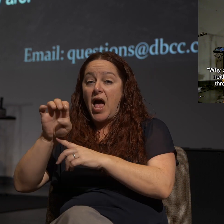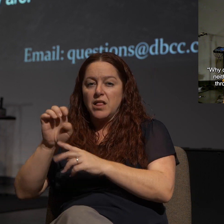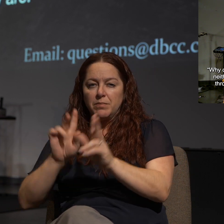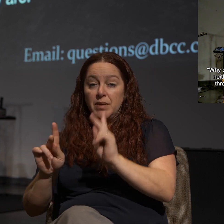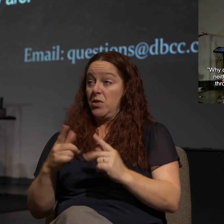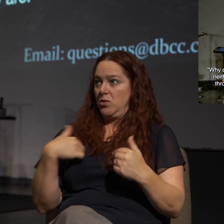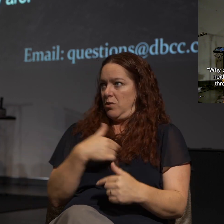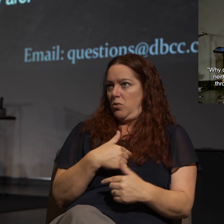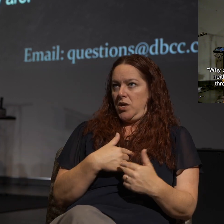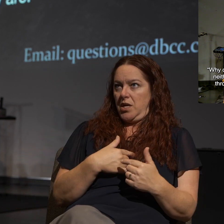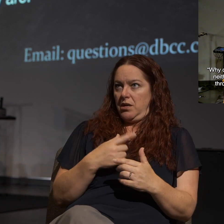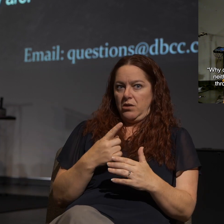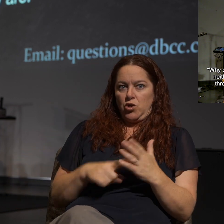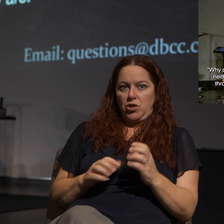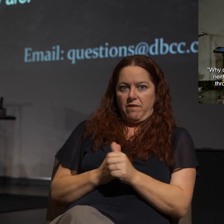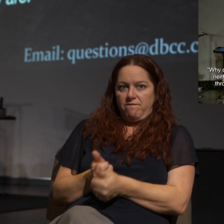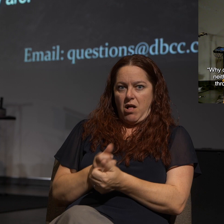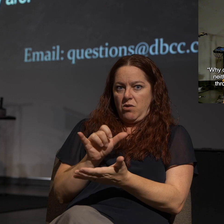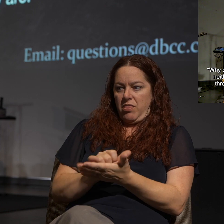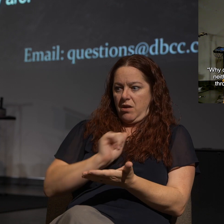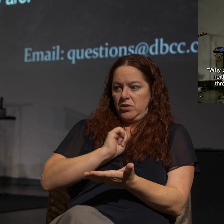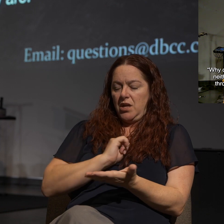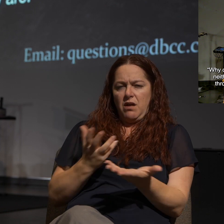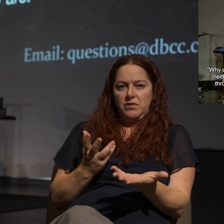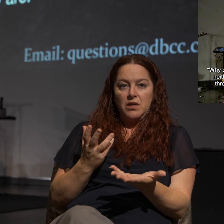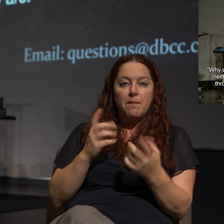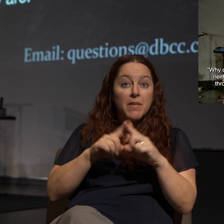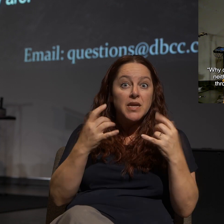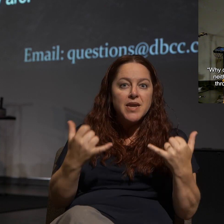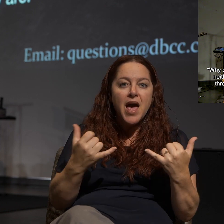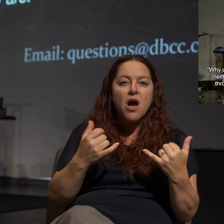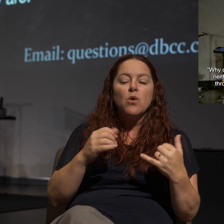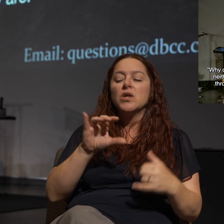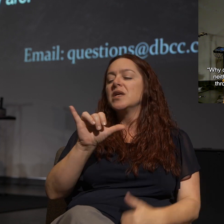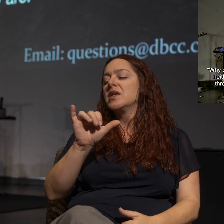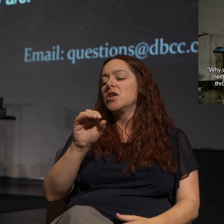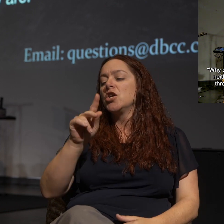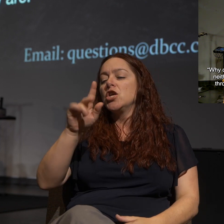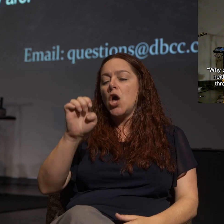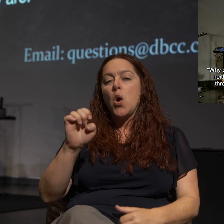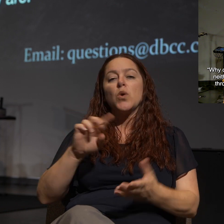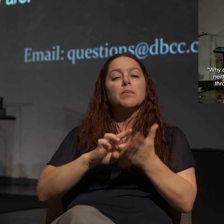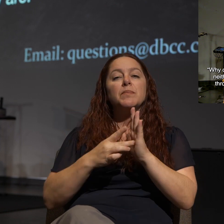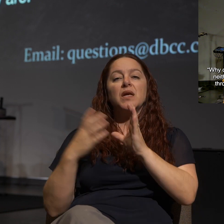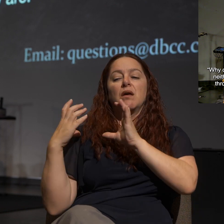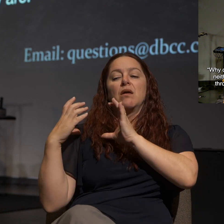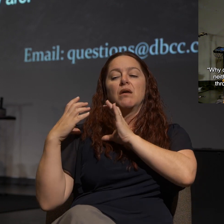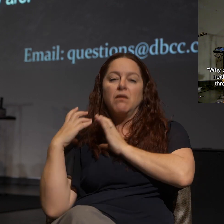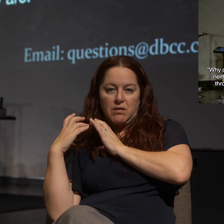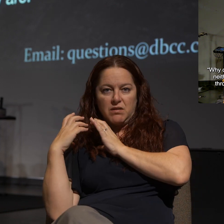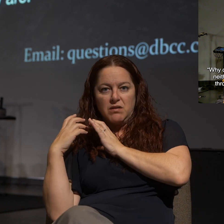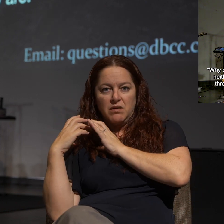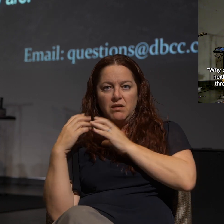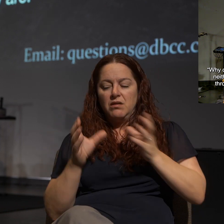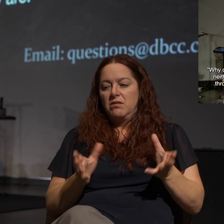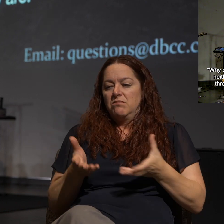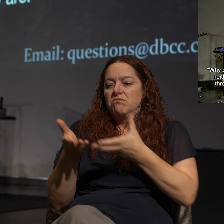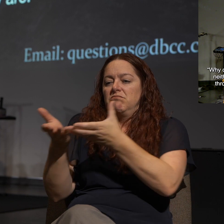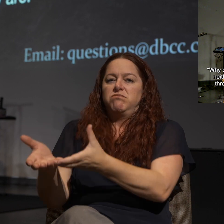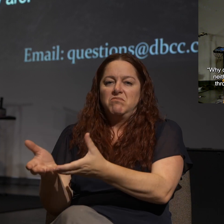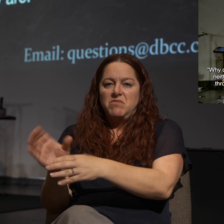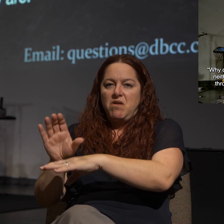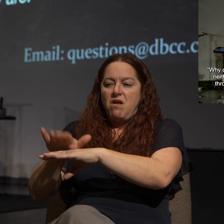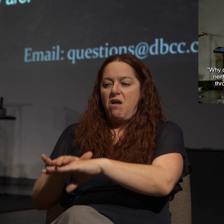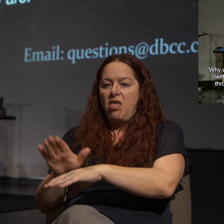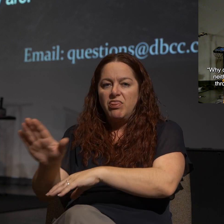couldn't do it ourselves? Why are we putting this, and he uses the word yoke, why are we putting this heavy burden upon them? No, and he has